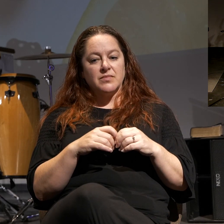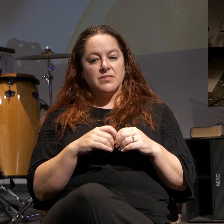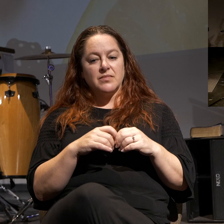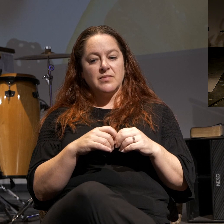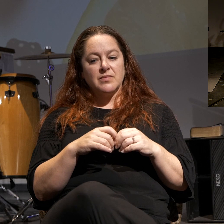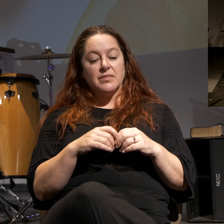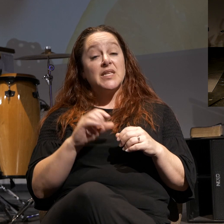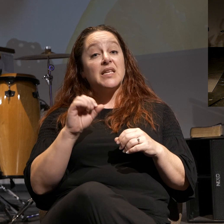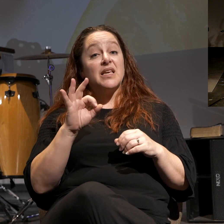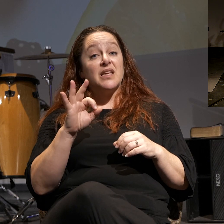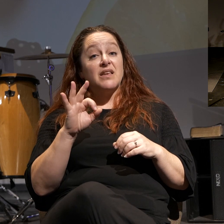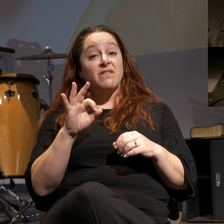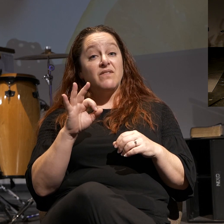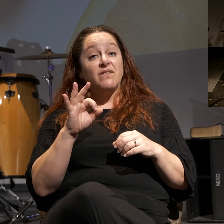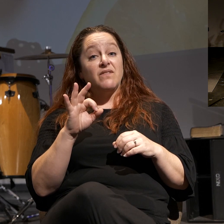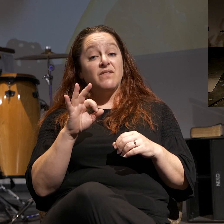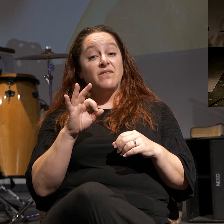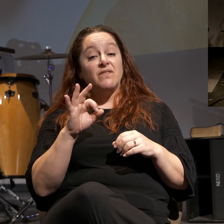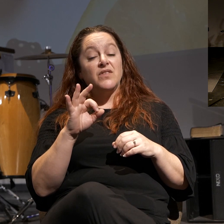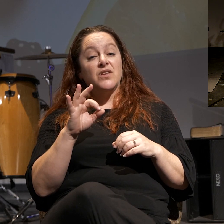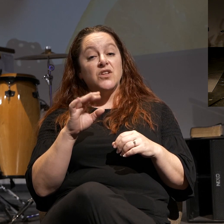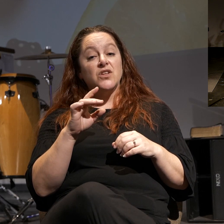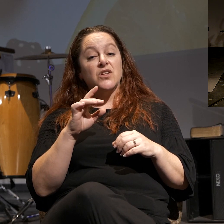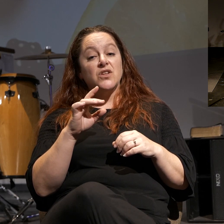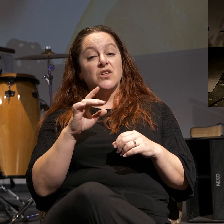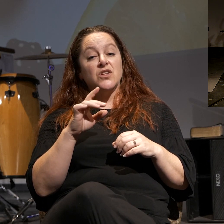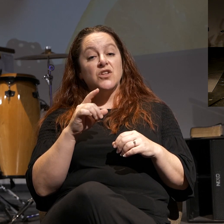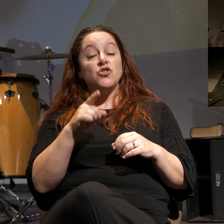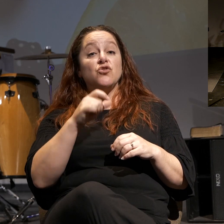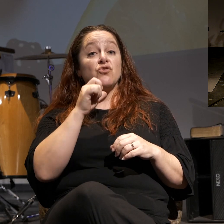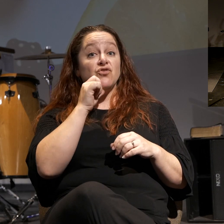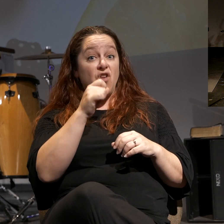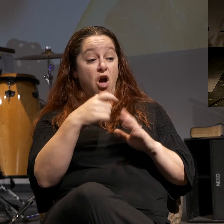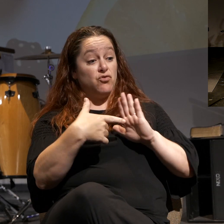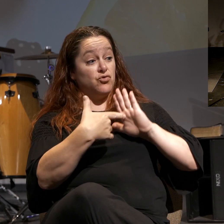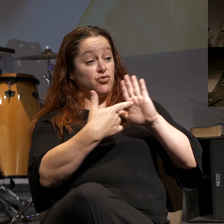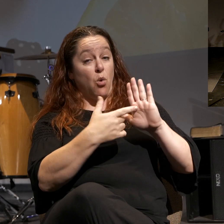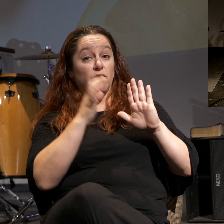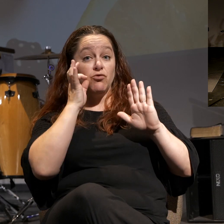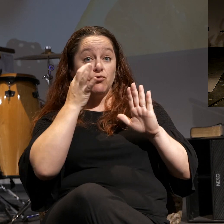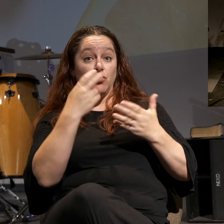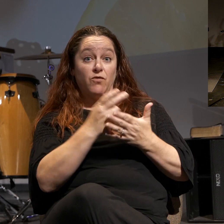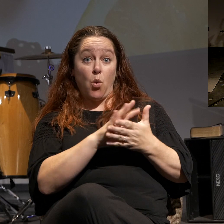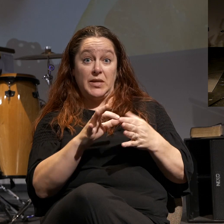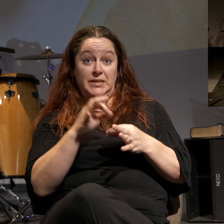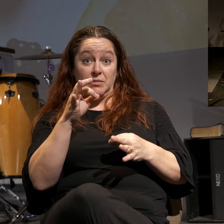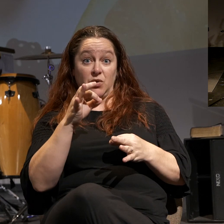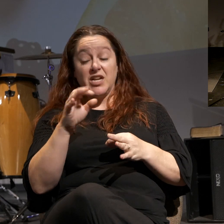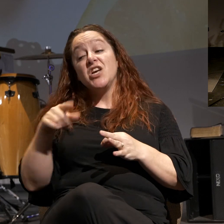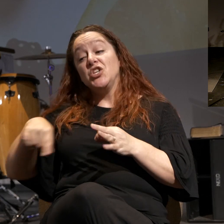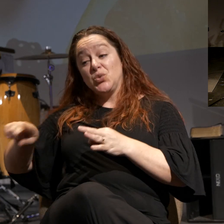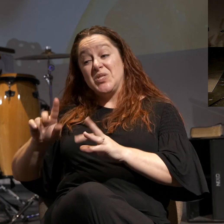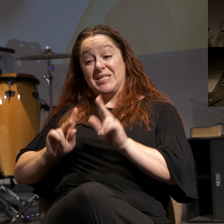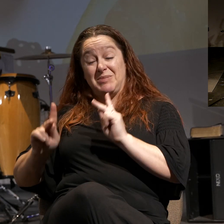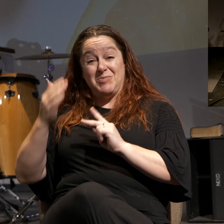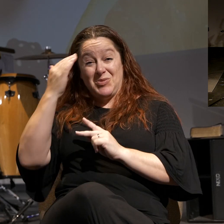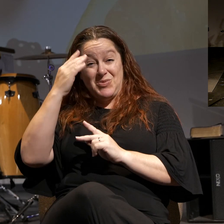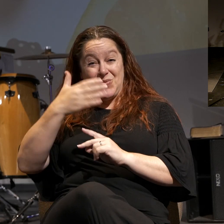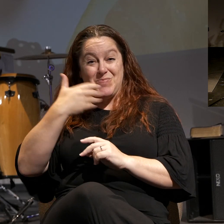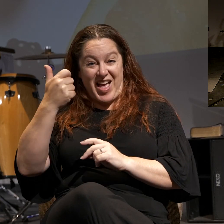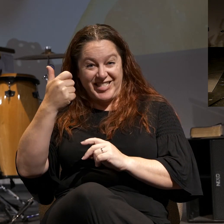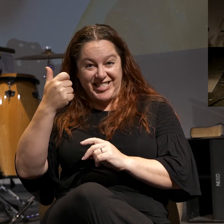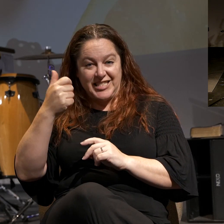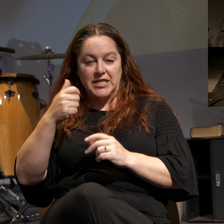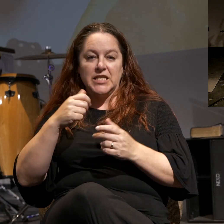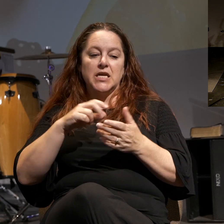don't display the fruit of the Holy Spirit to those who know you best in your private life, then you don't